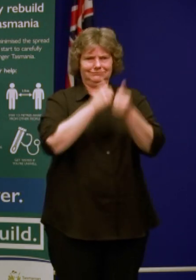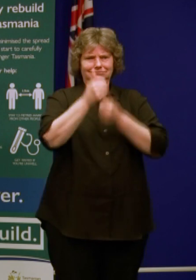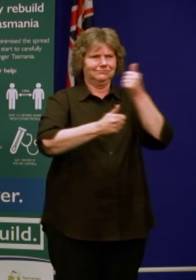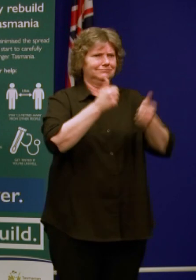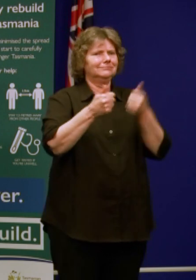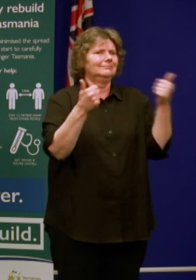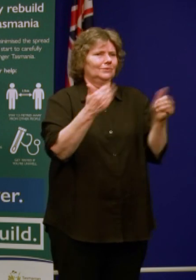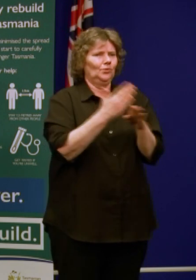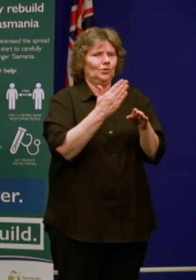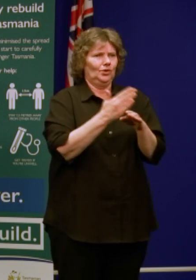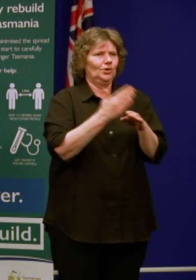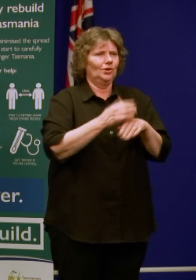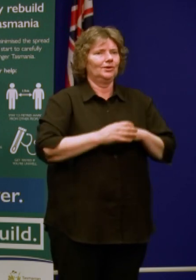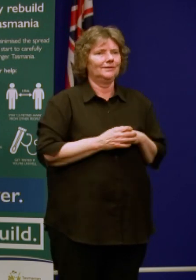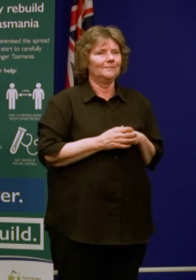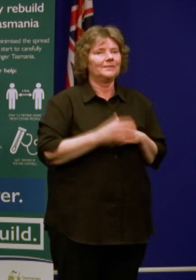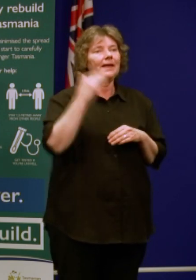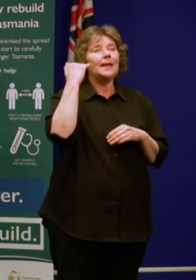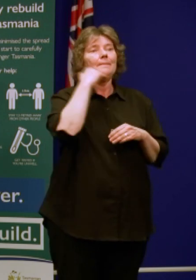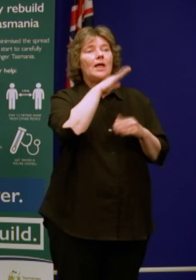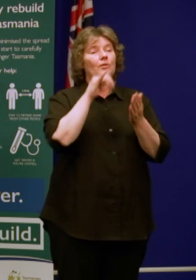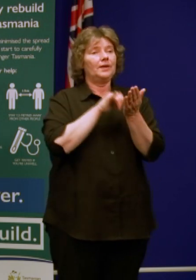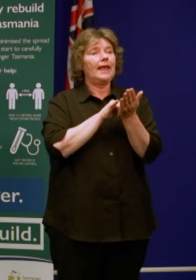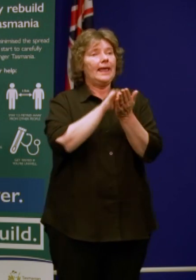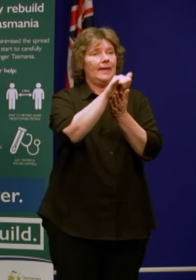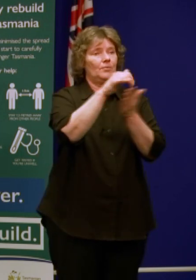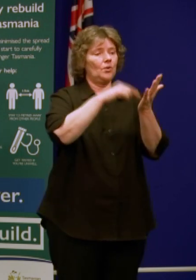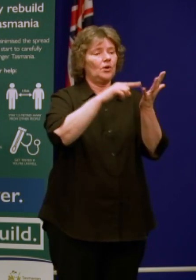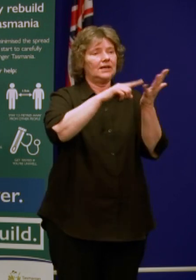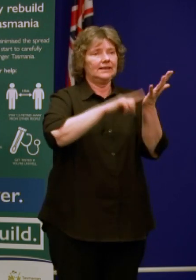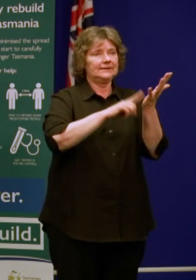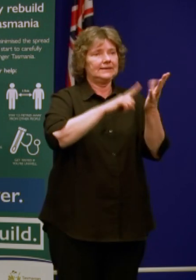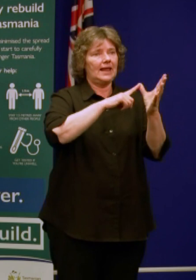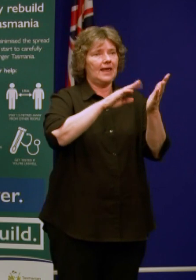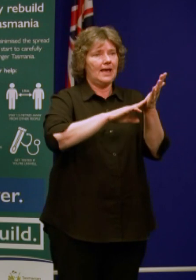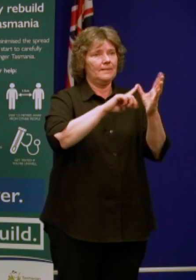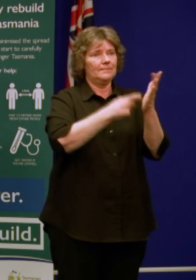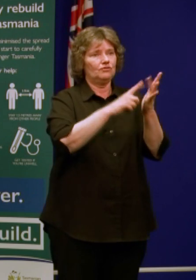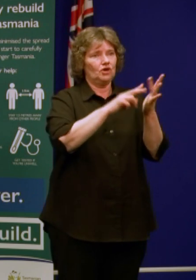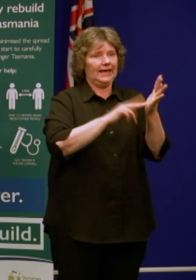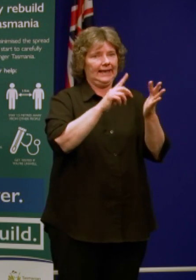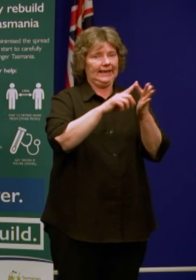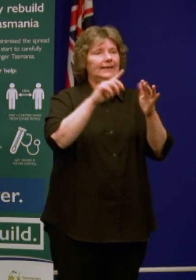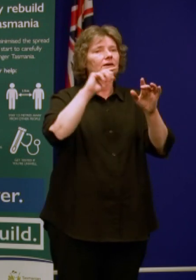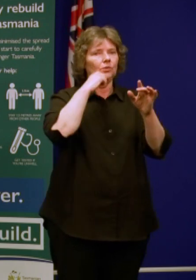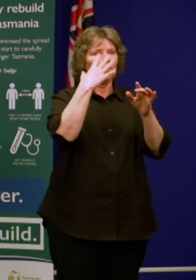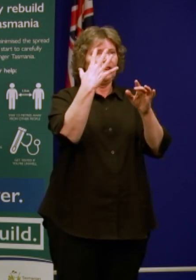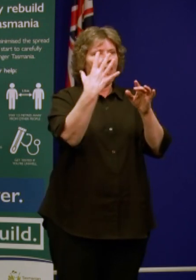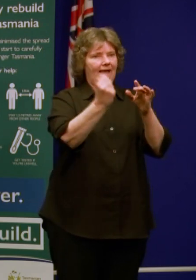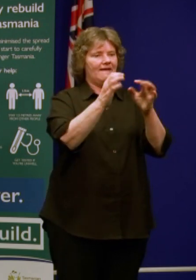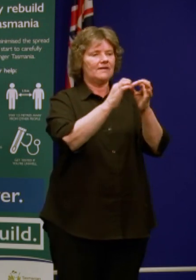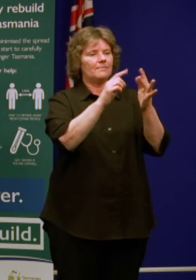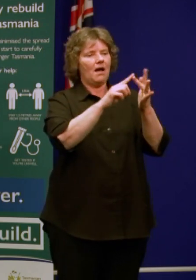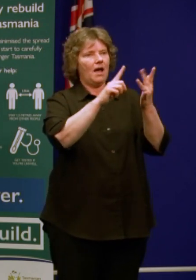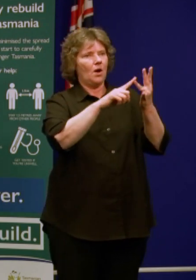Tullamarine there will be a biosecurity officer working on the Melbourne side and likewise